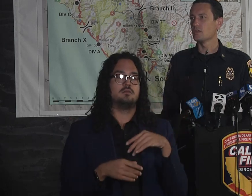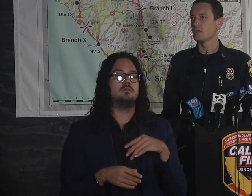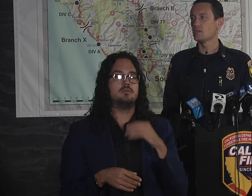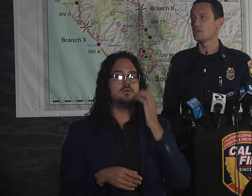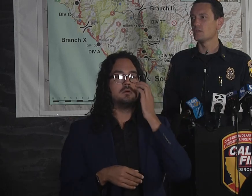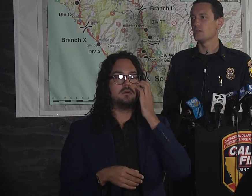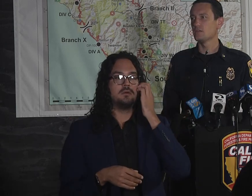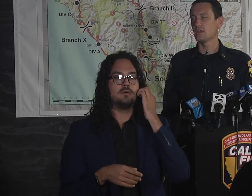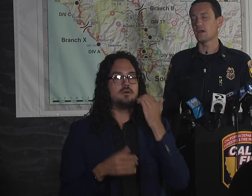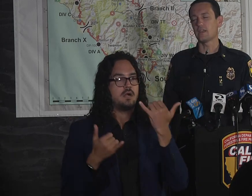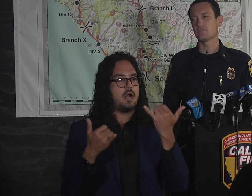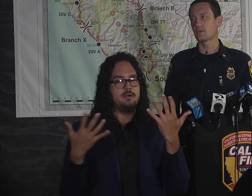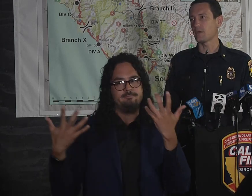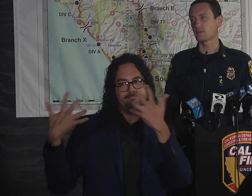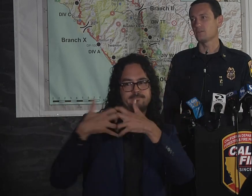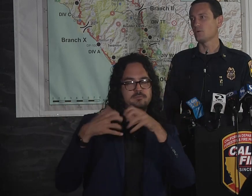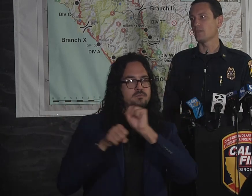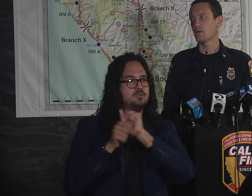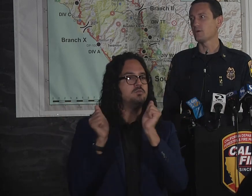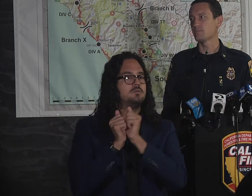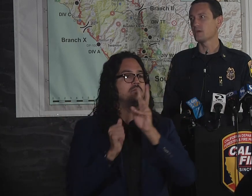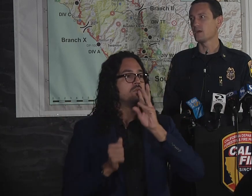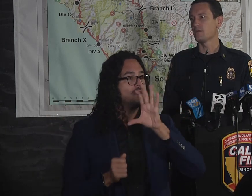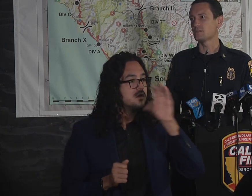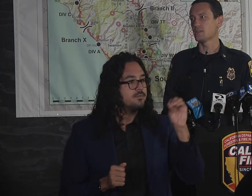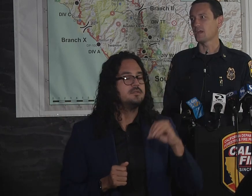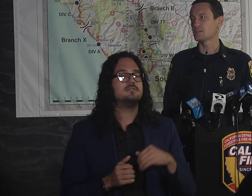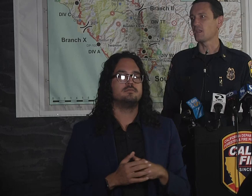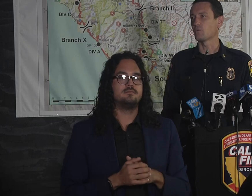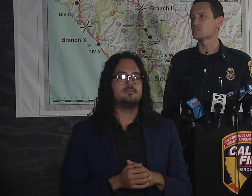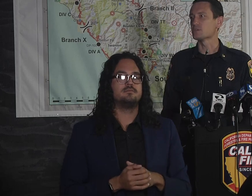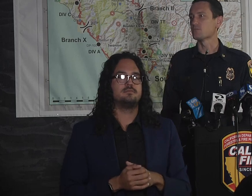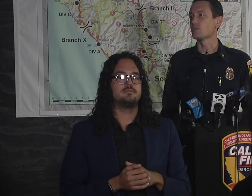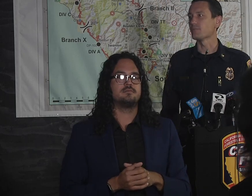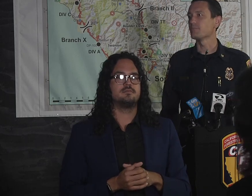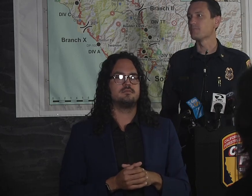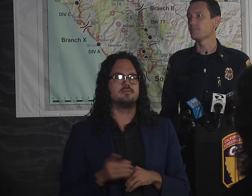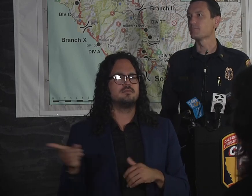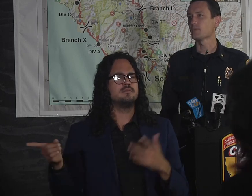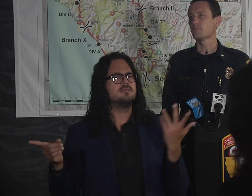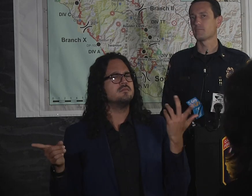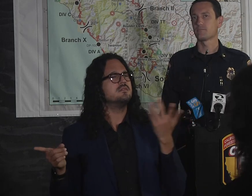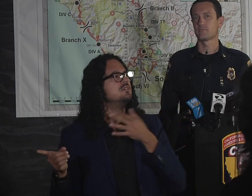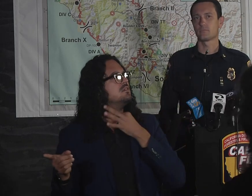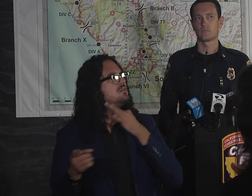the temporary repairs? Yeah, I'd have to get back to you on that one. I don't want to speak for them.